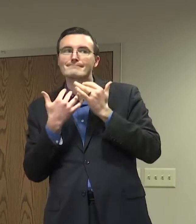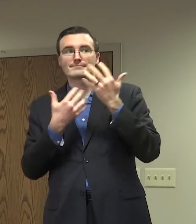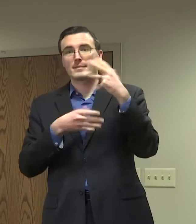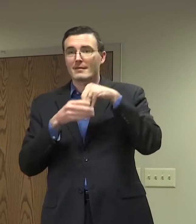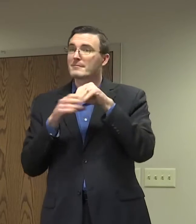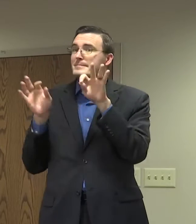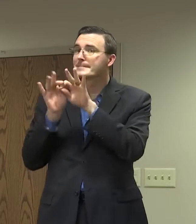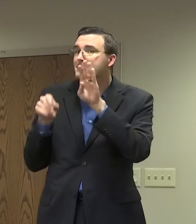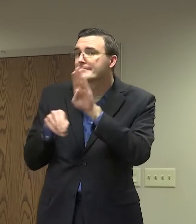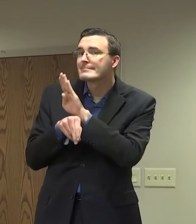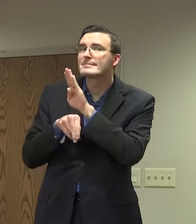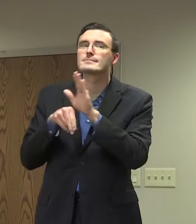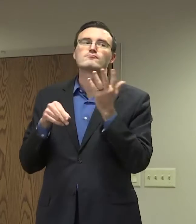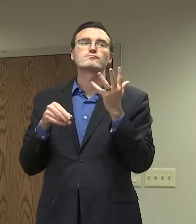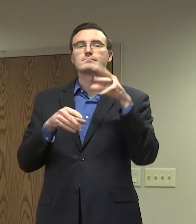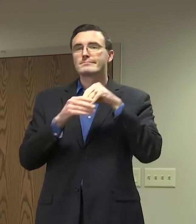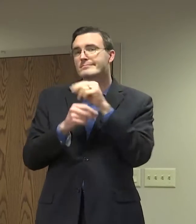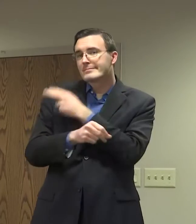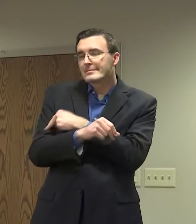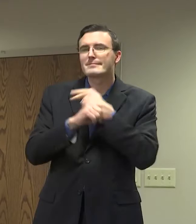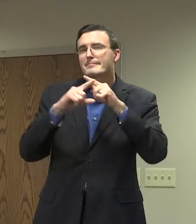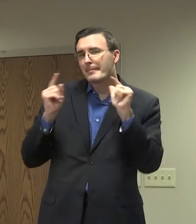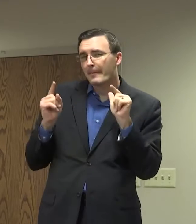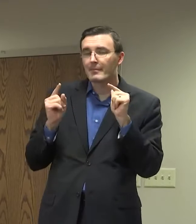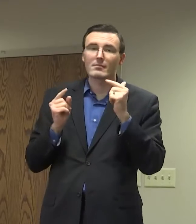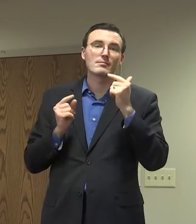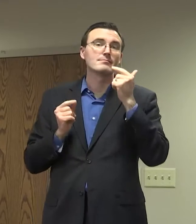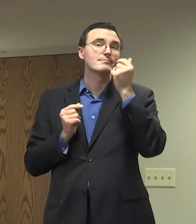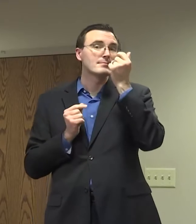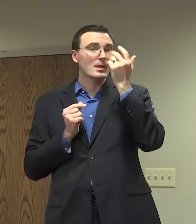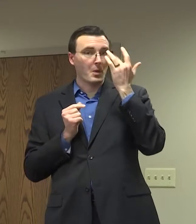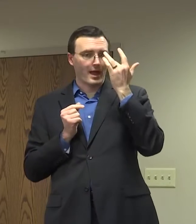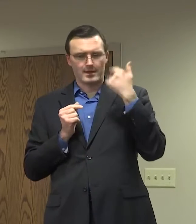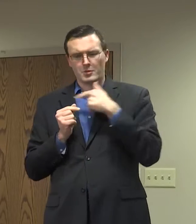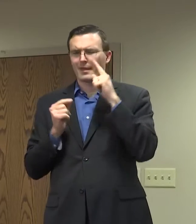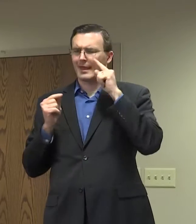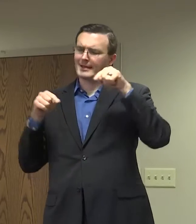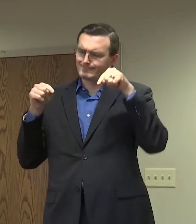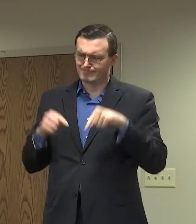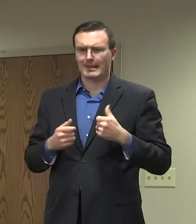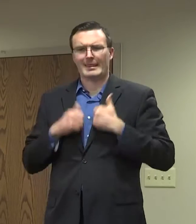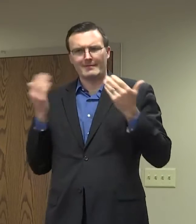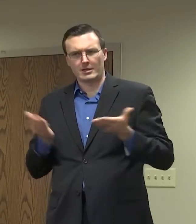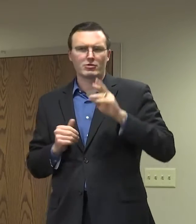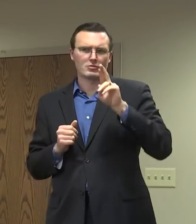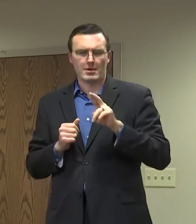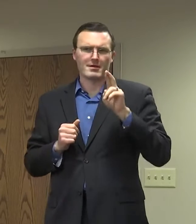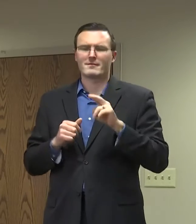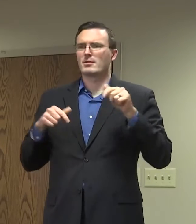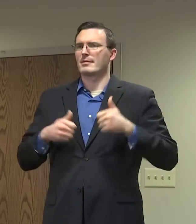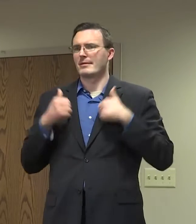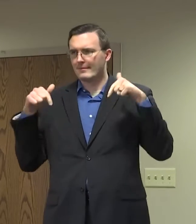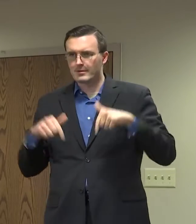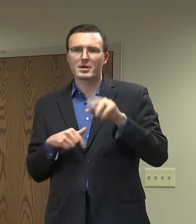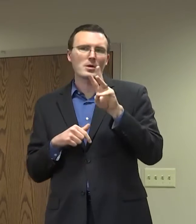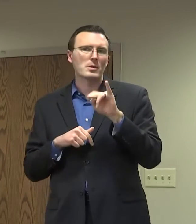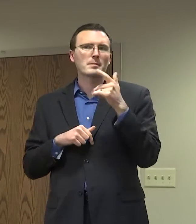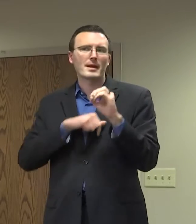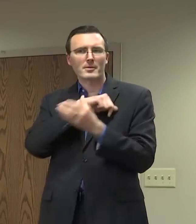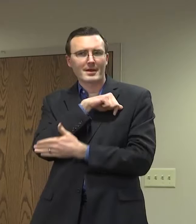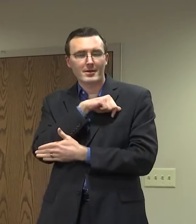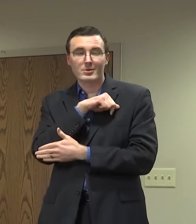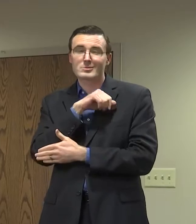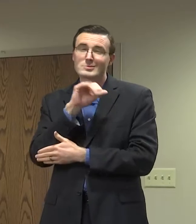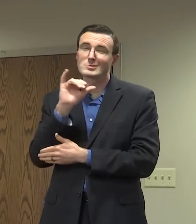important function because it's not just about it being an insular community. We're a much larger and expansive employer base as well